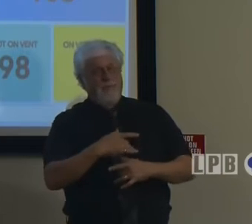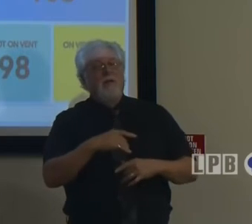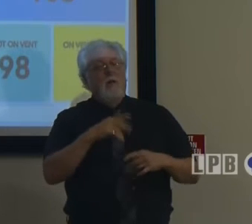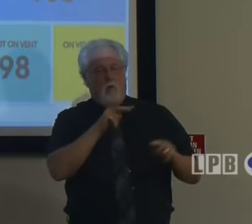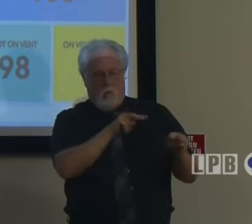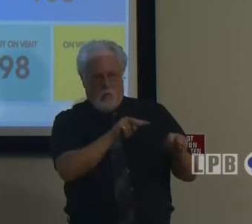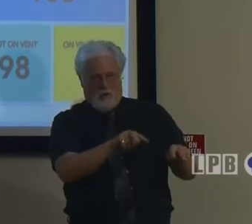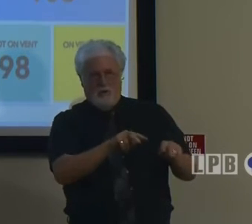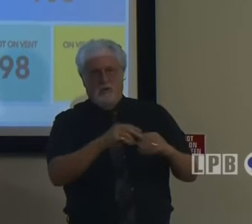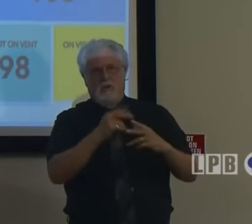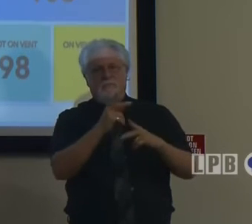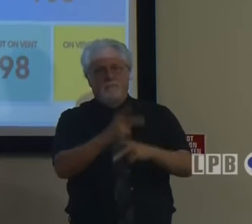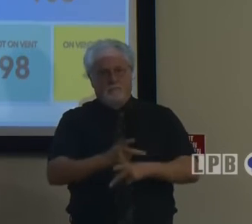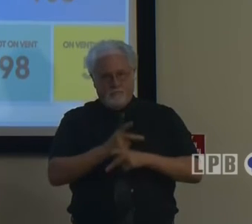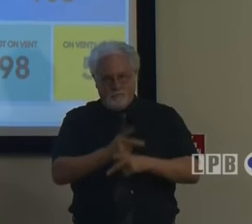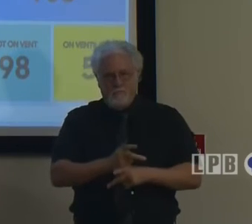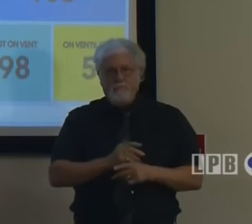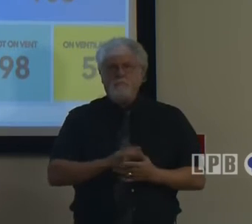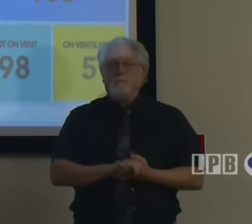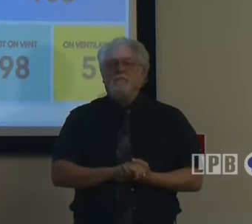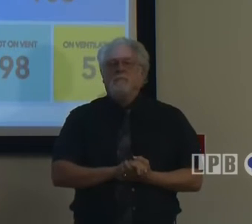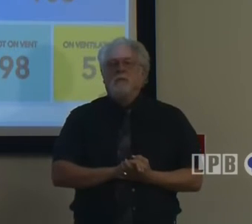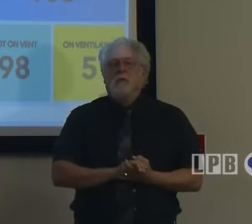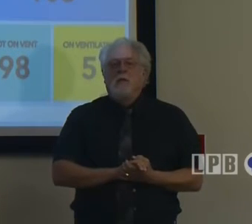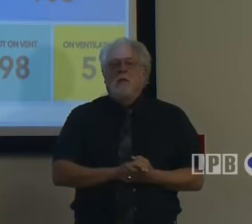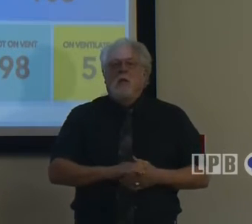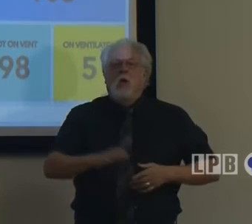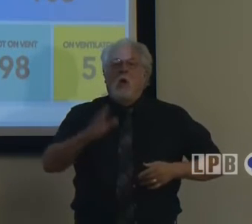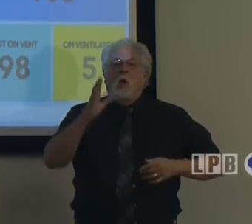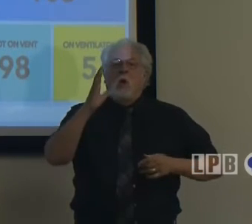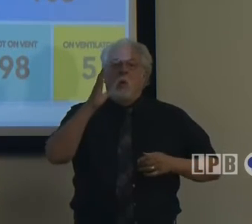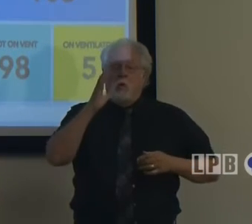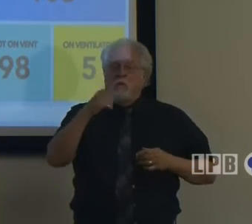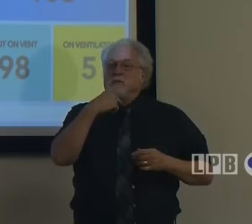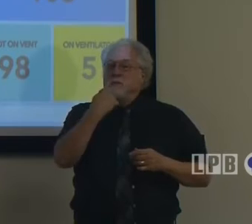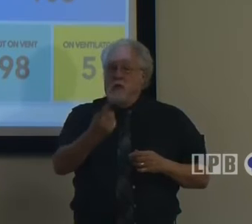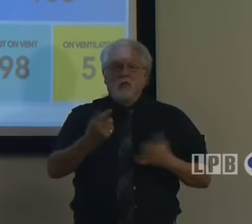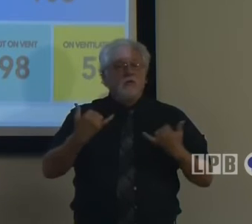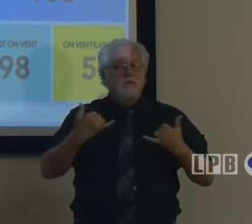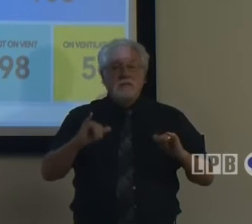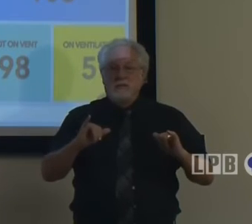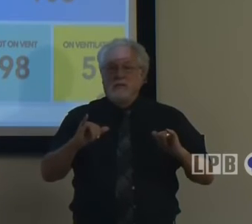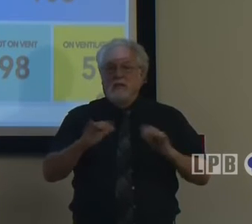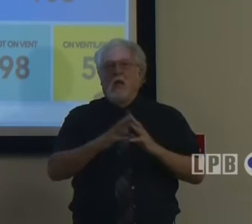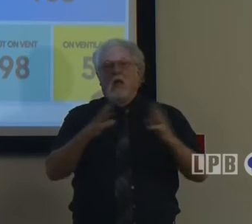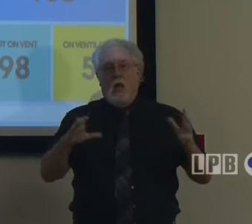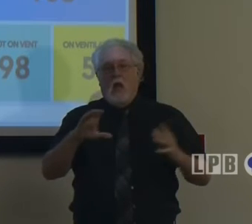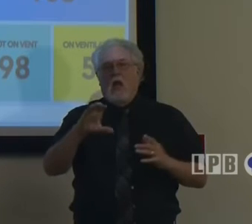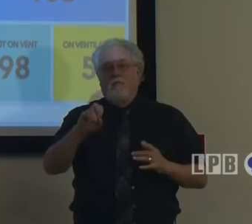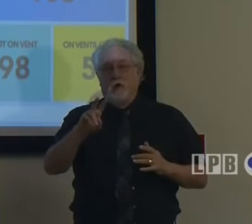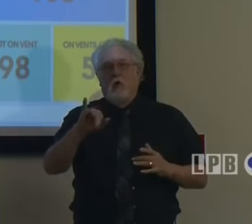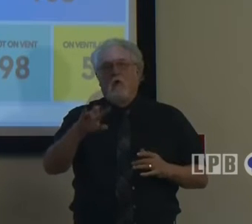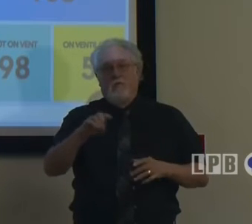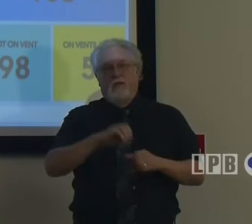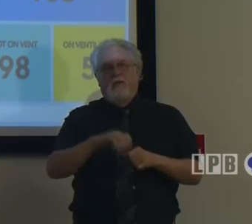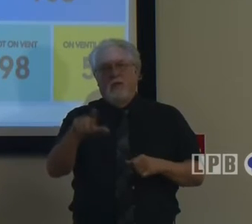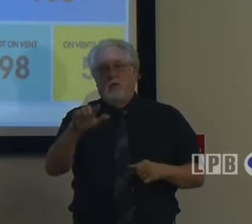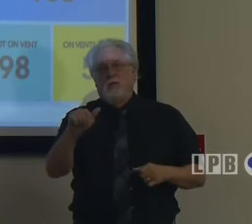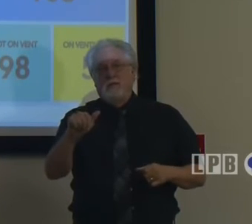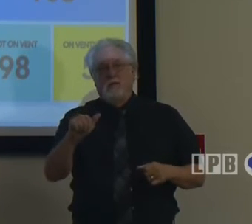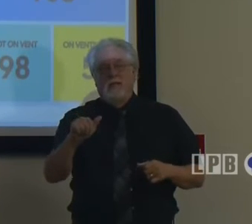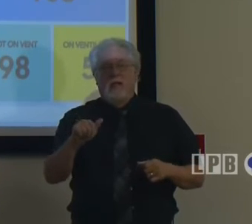very, very carefully. I will tell you that there's still obviously a lot of COVID in Louisiana